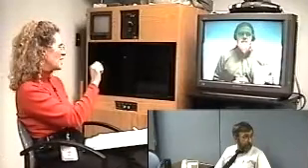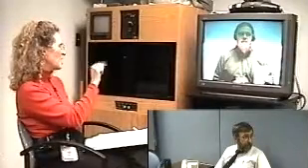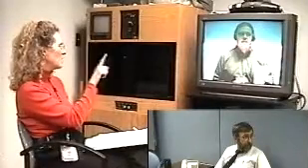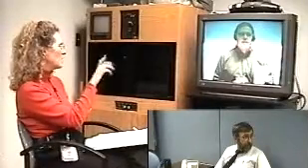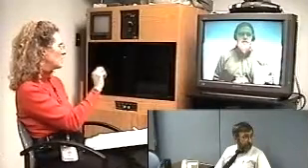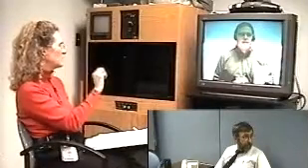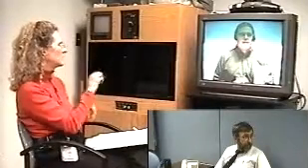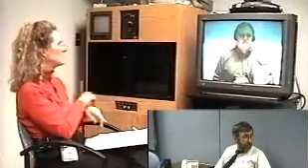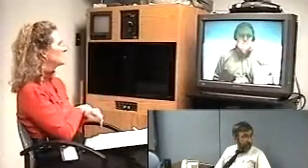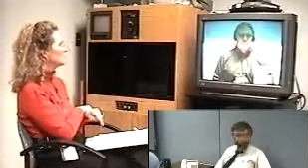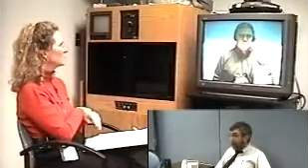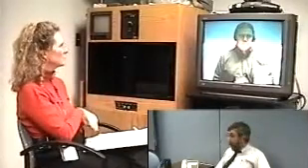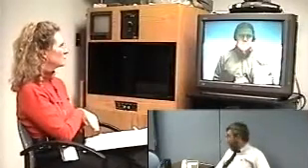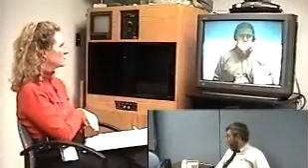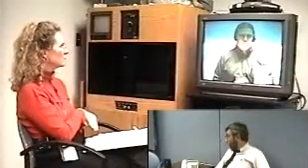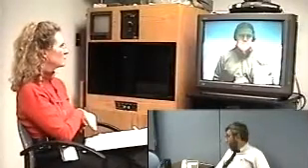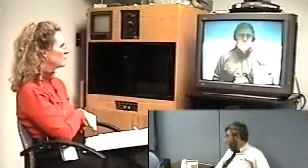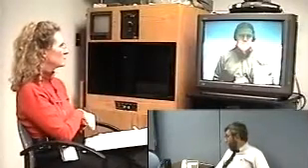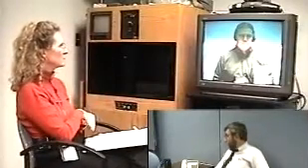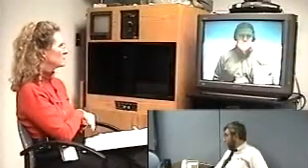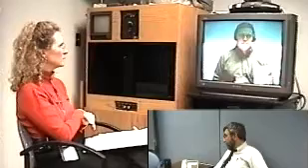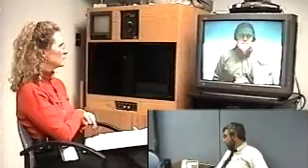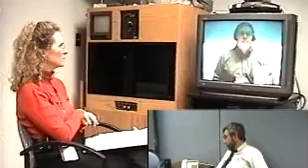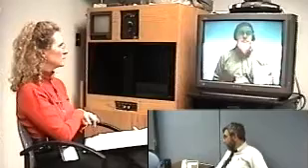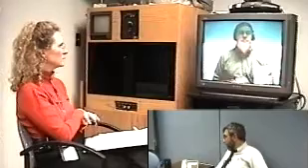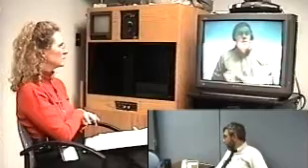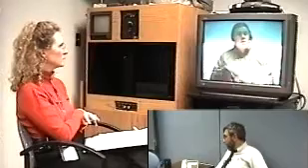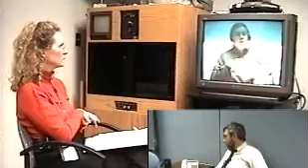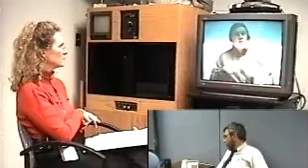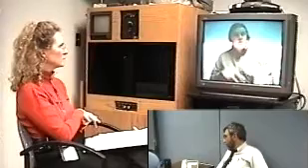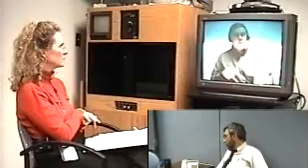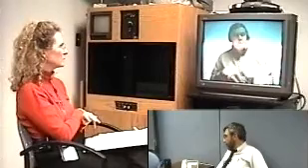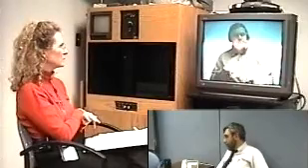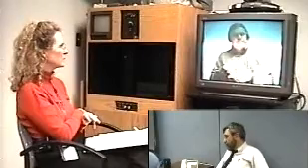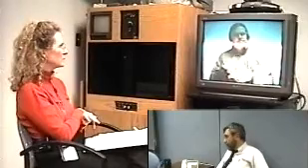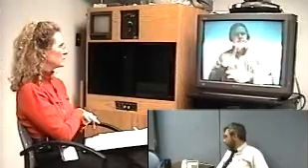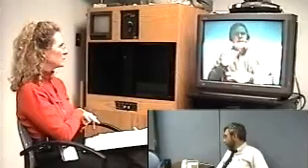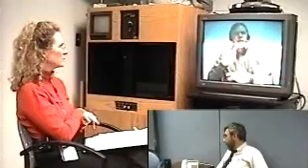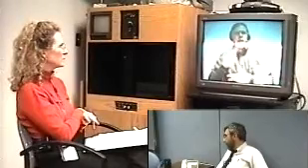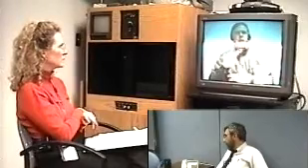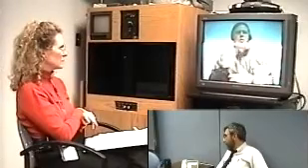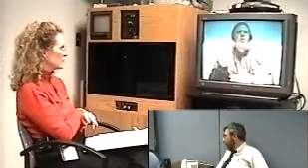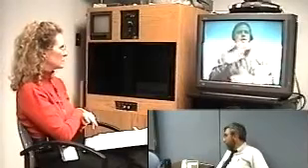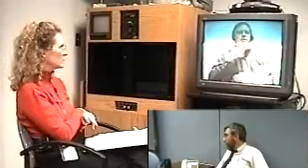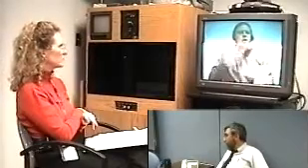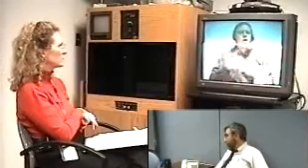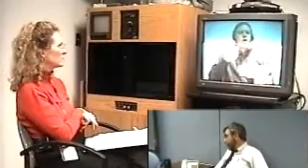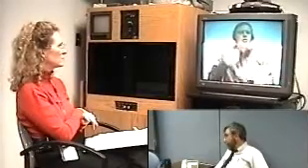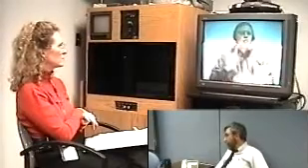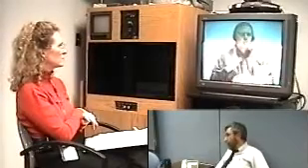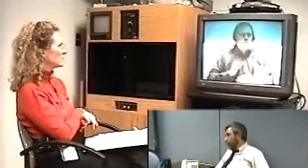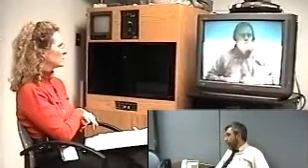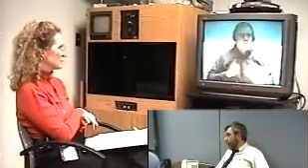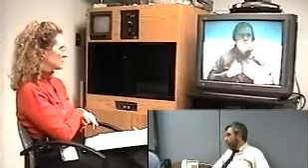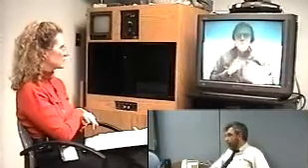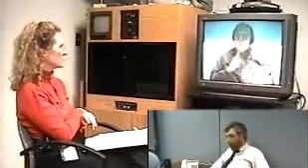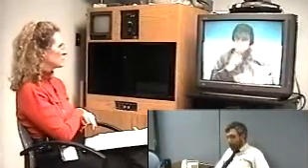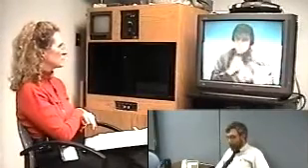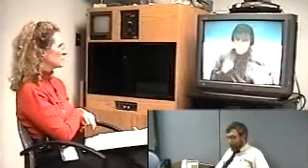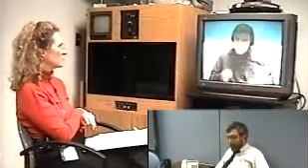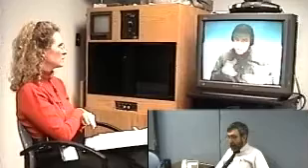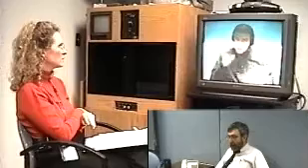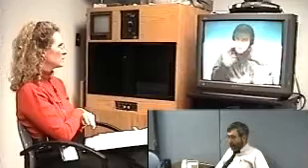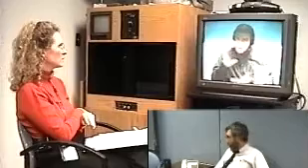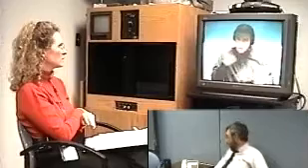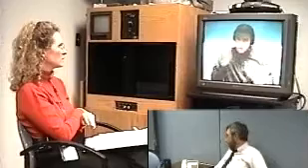of the children in Seattle. Of those options, Lakewood would be the closest to where we live. Is there someone there who